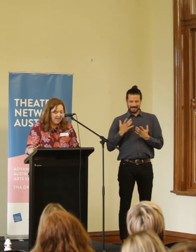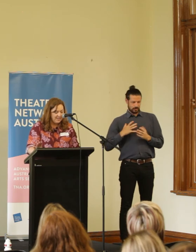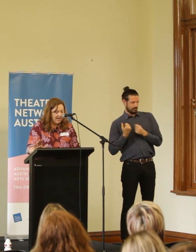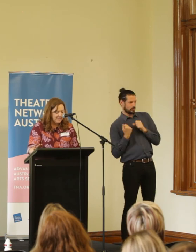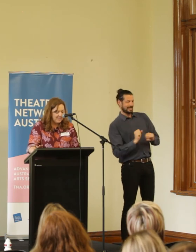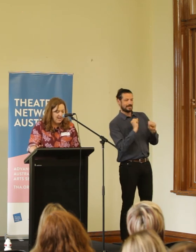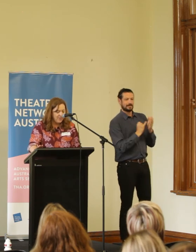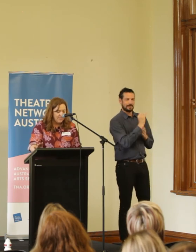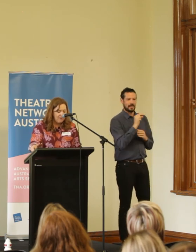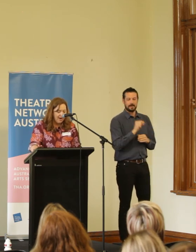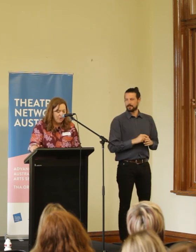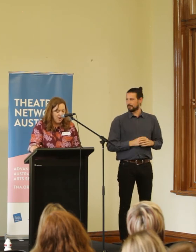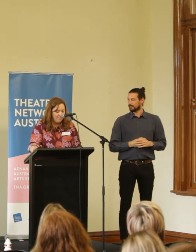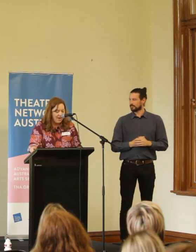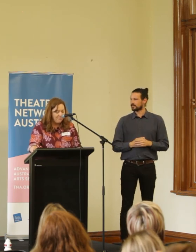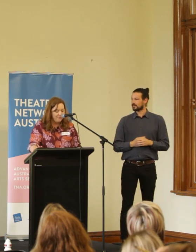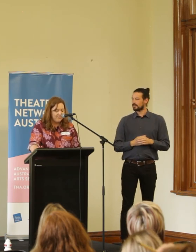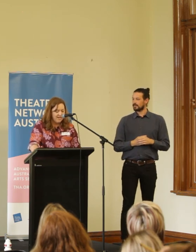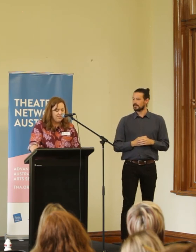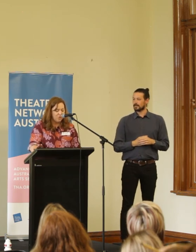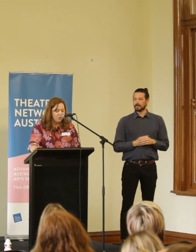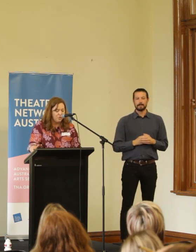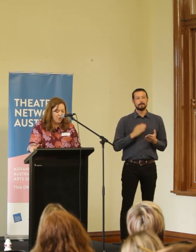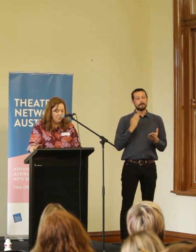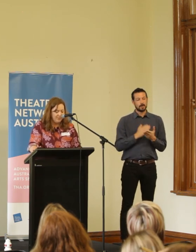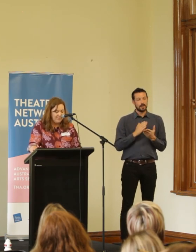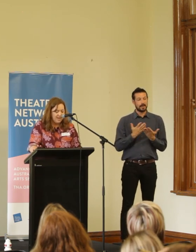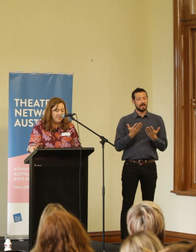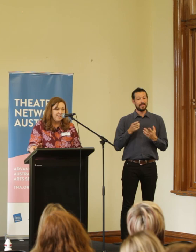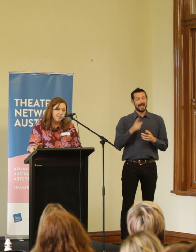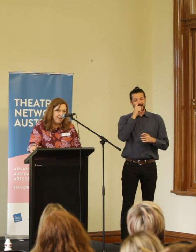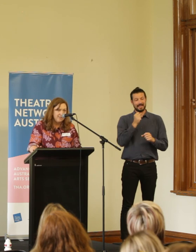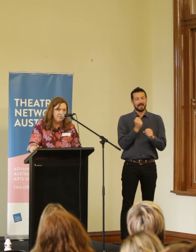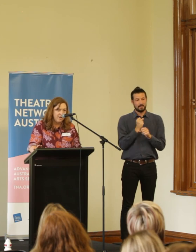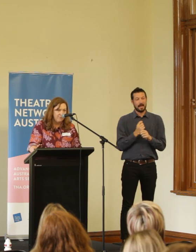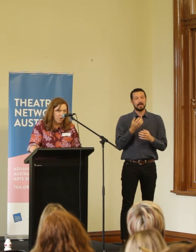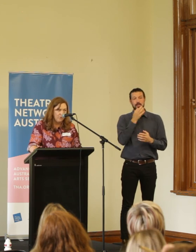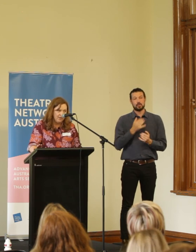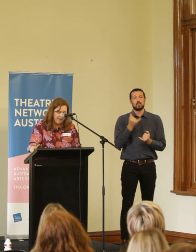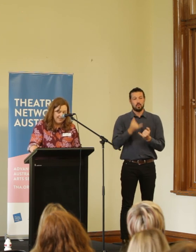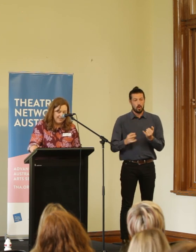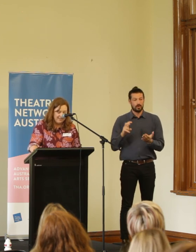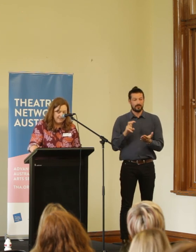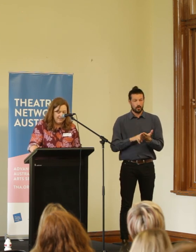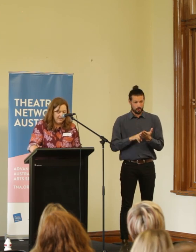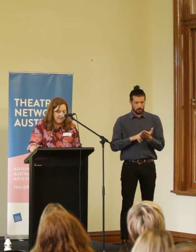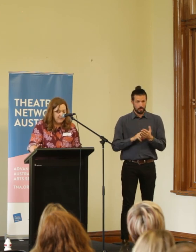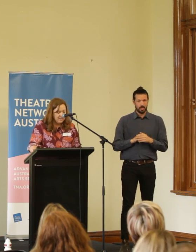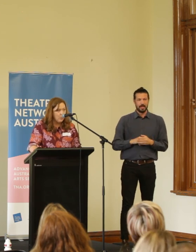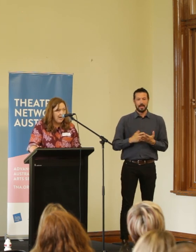it and to understand that this paradigm emphasises children's vulnerability at the expense of their evolving capacity.